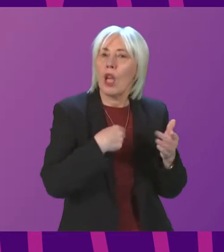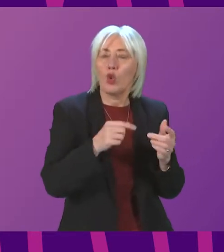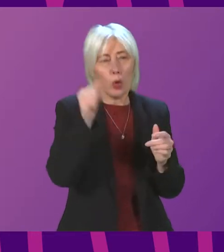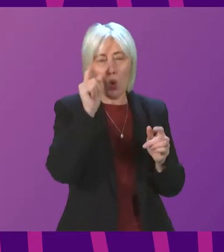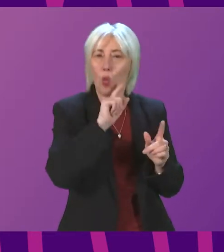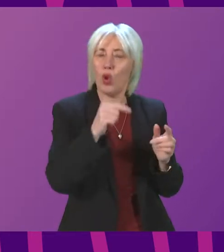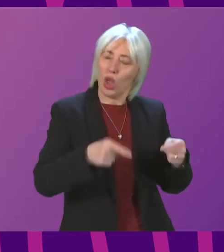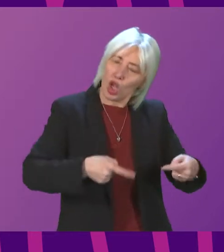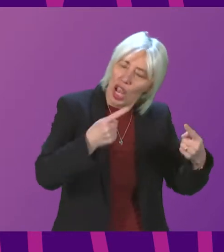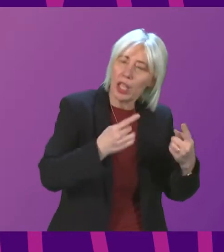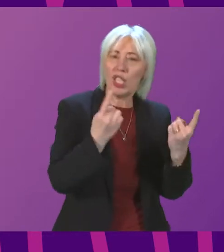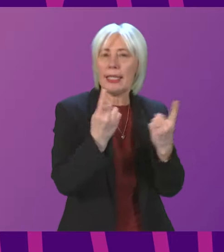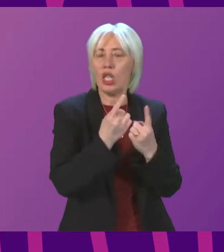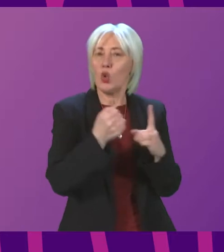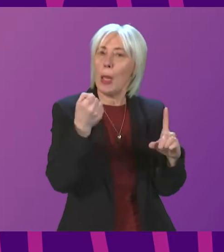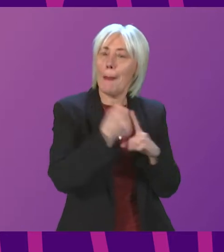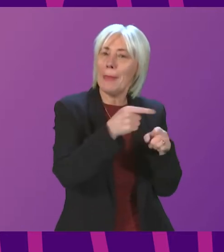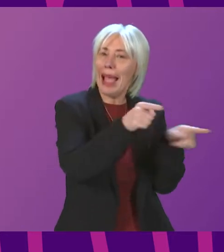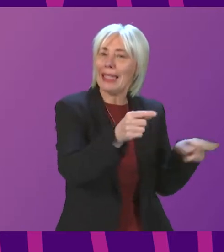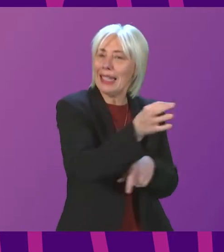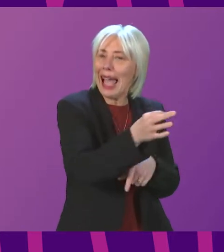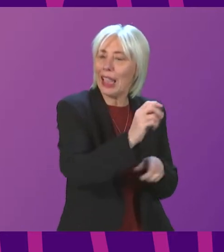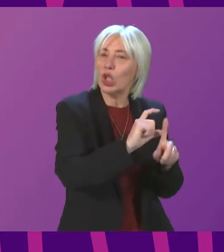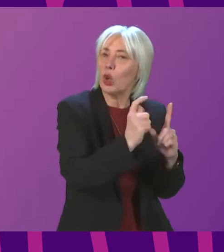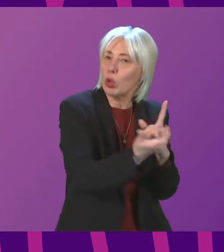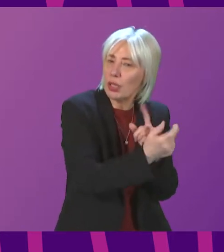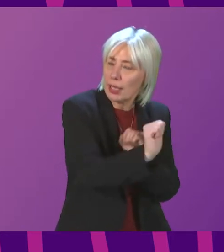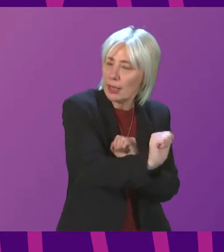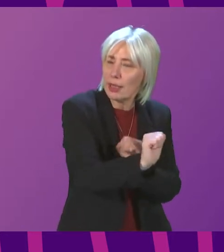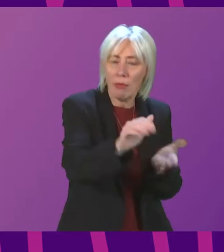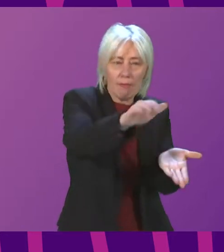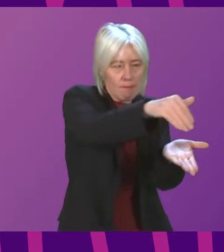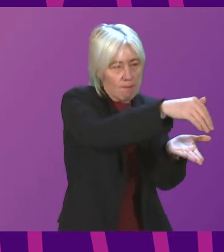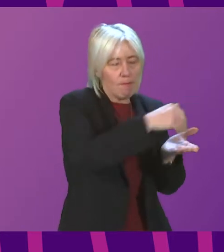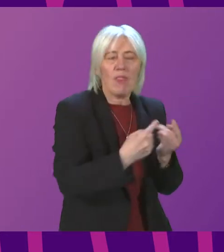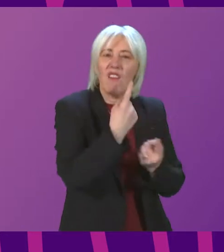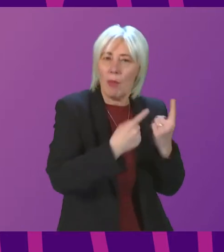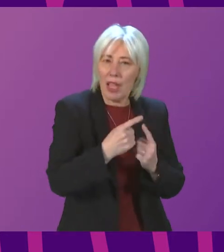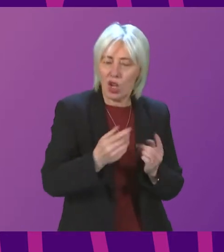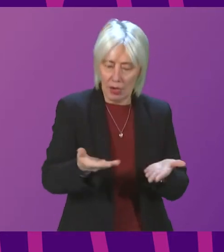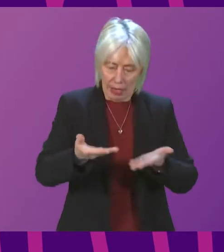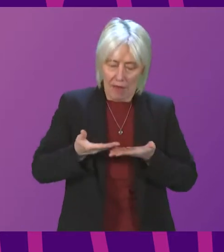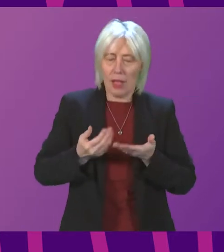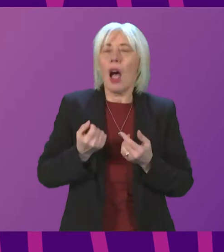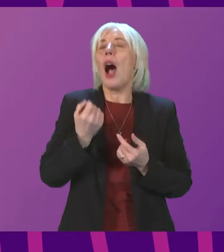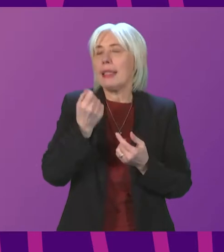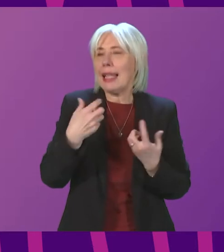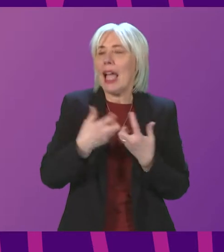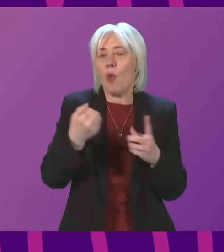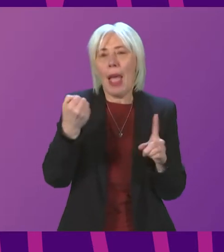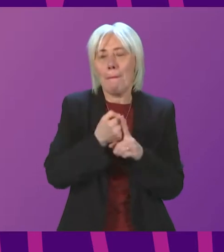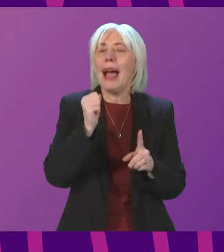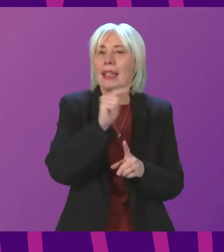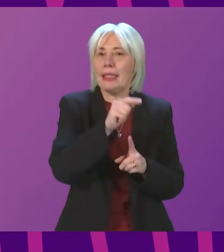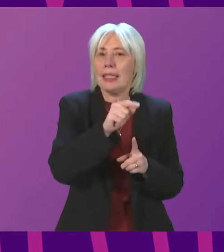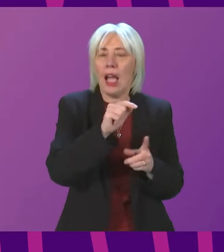current challenges and issues impacting on island communities. The information gathered through this approach will provide an understanding of the impacts of operational